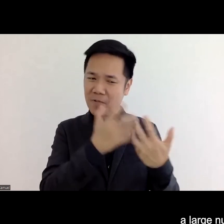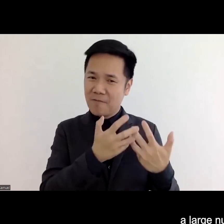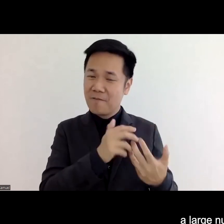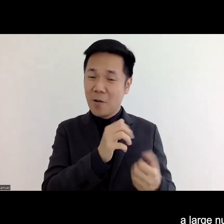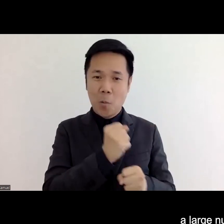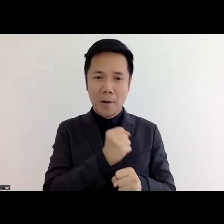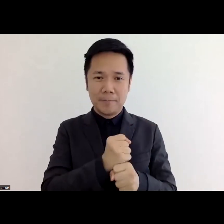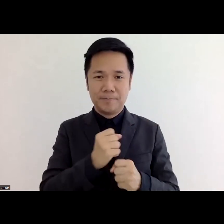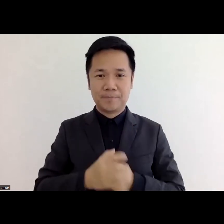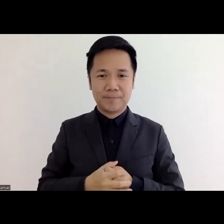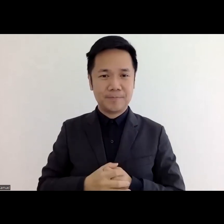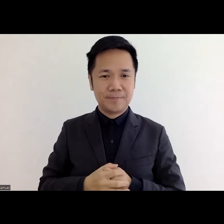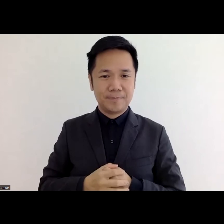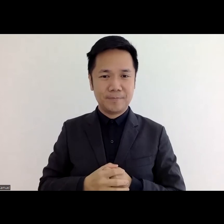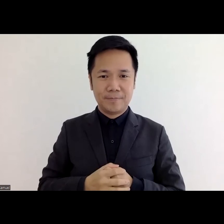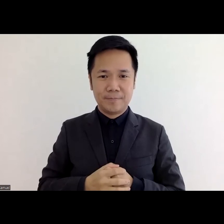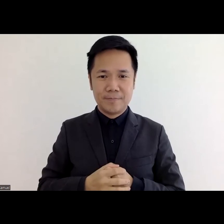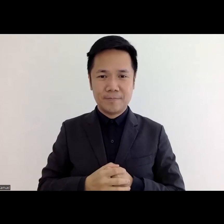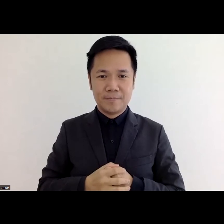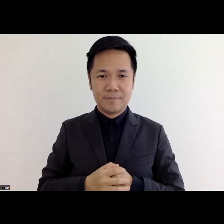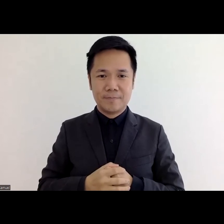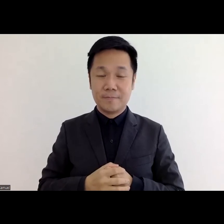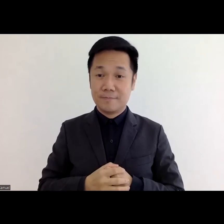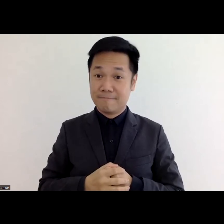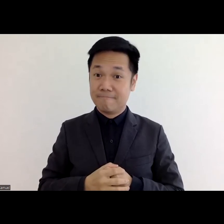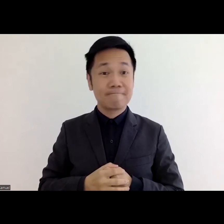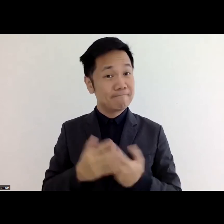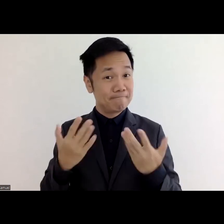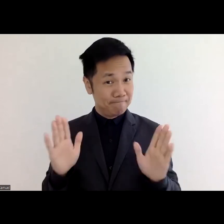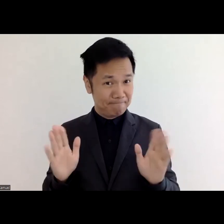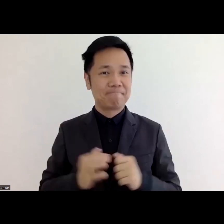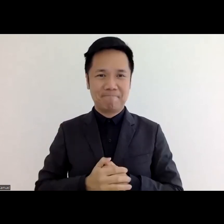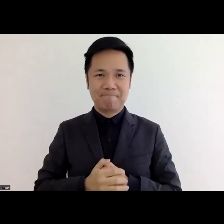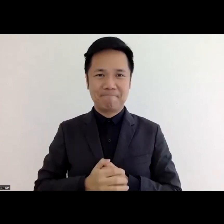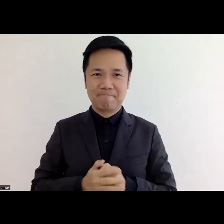in the job and yeah that's all from my side